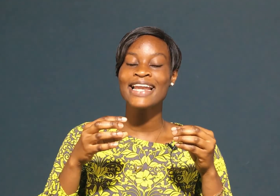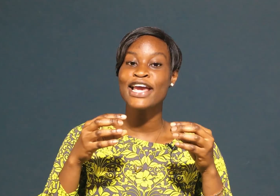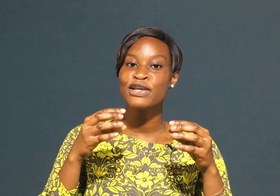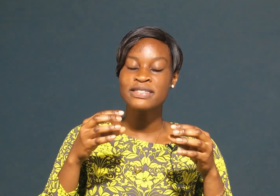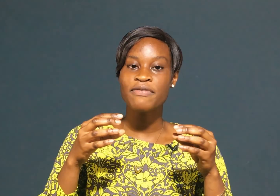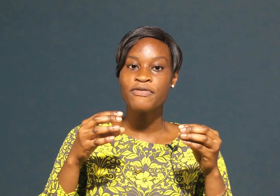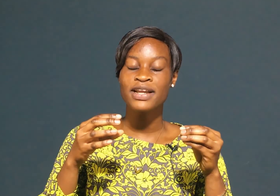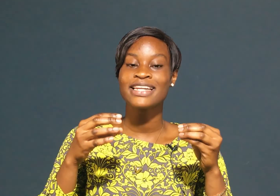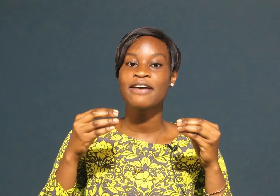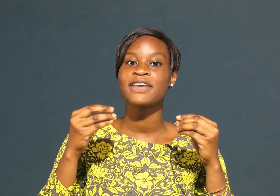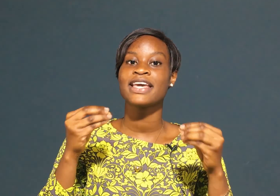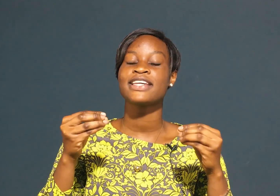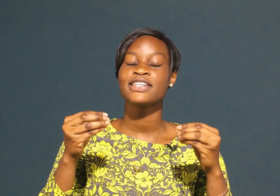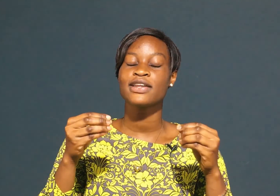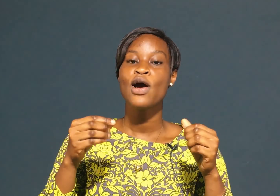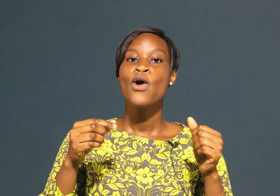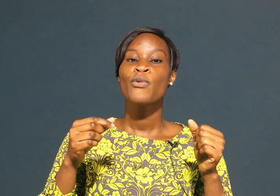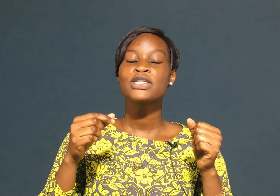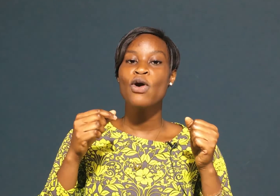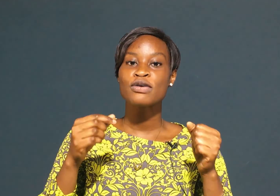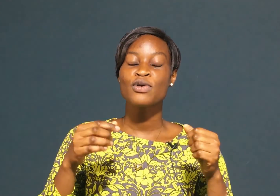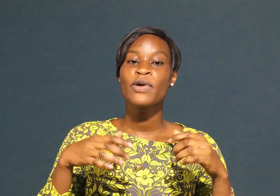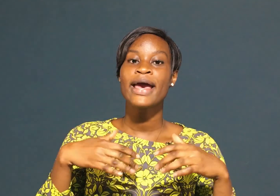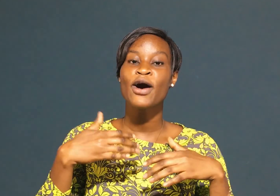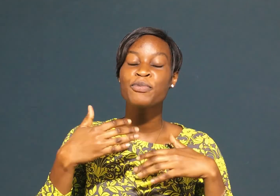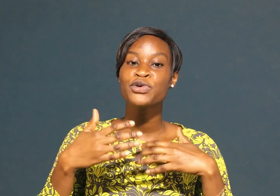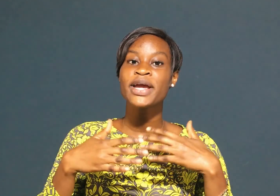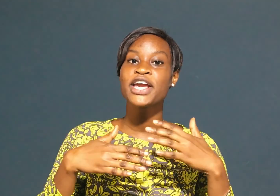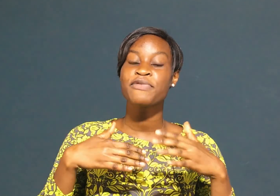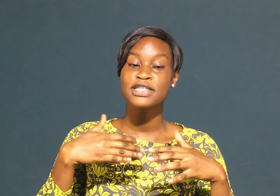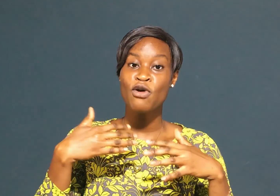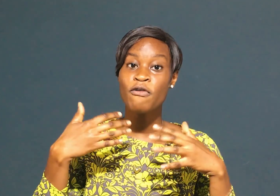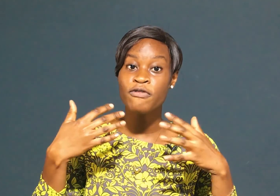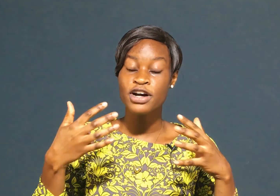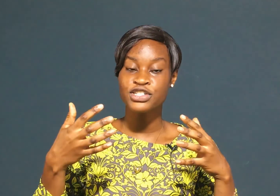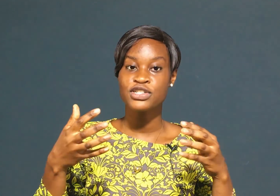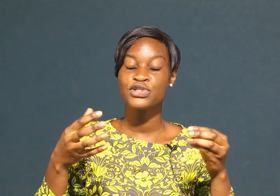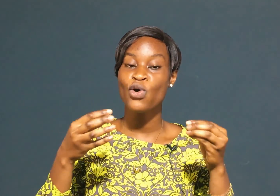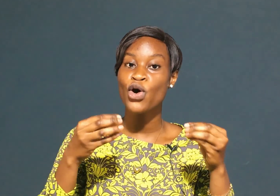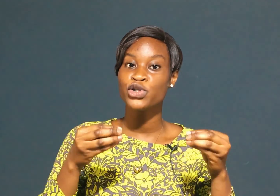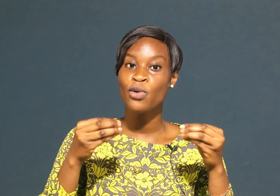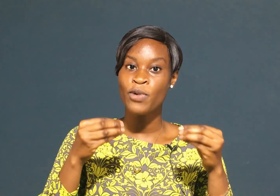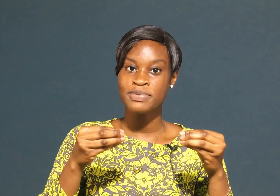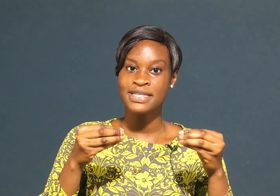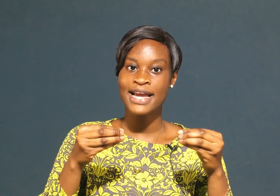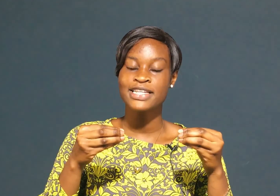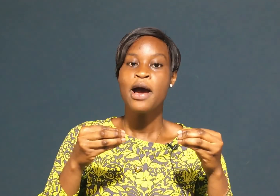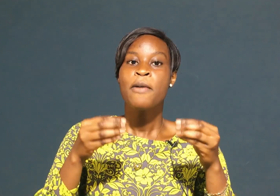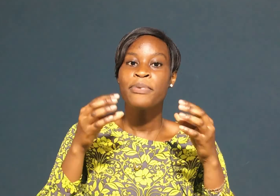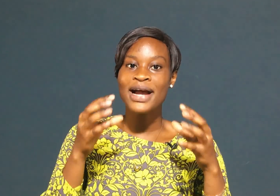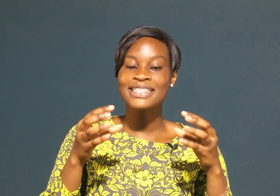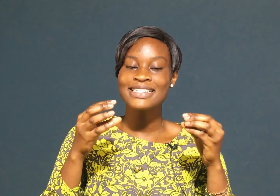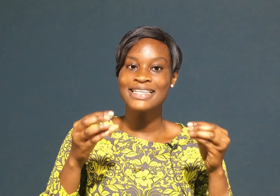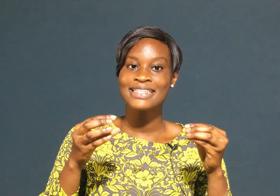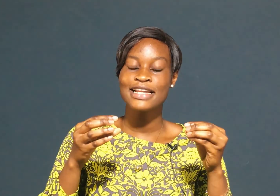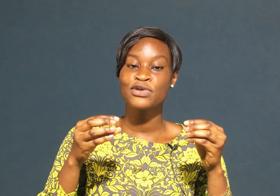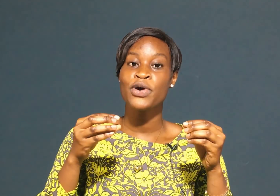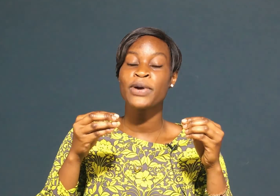a user-friendly navigation which also will help you increase conversions on your website practice this and it's going to